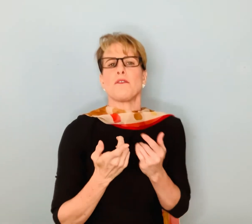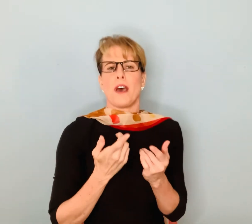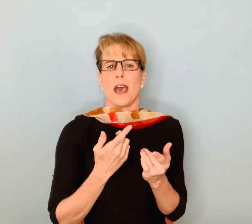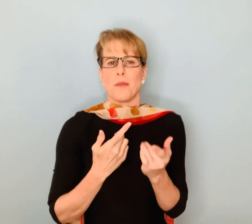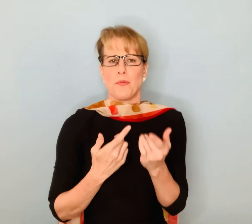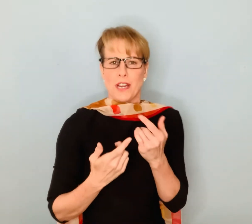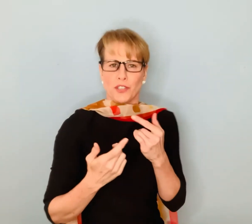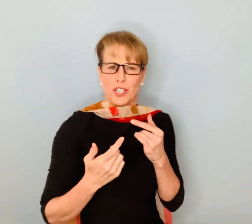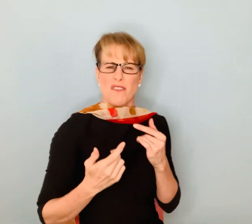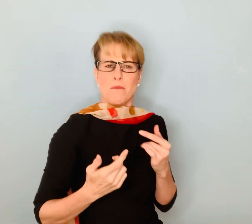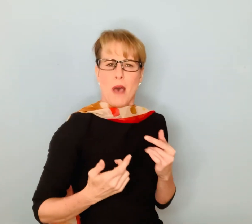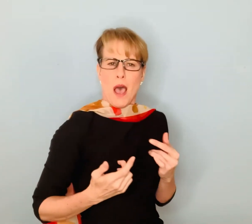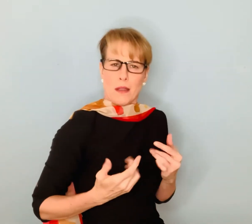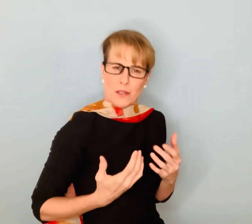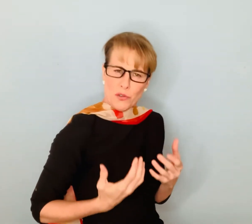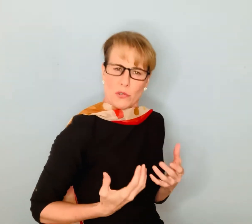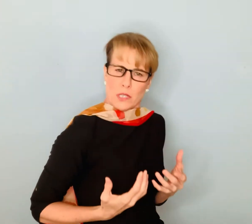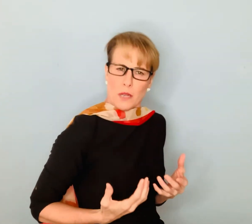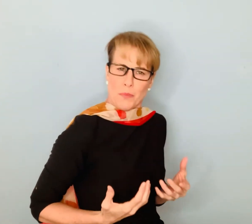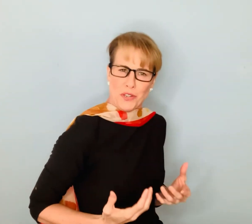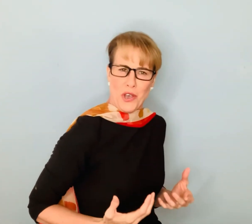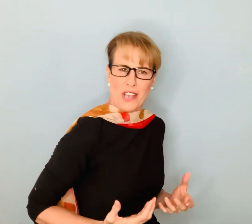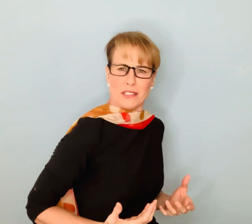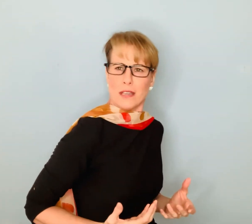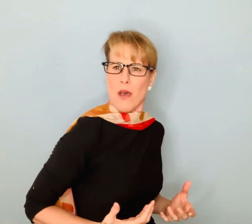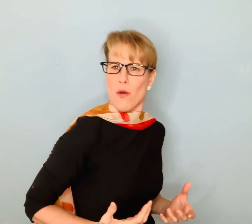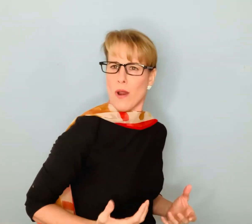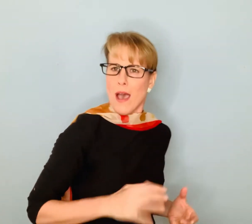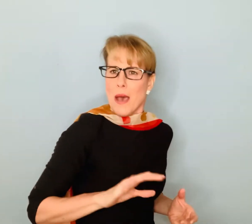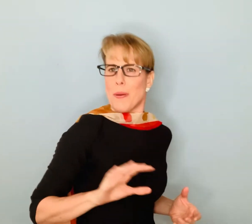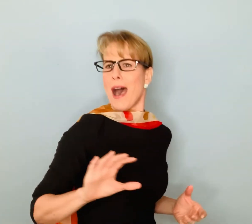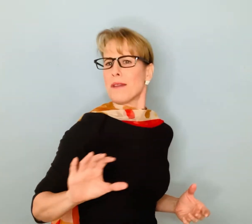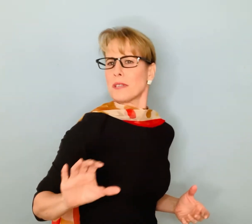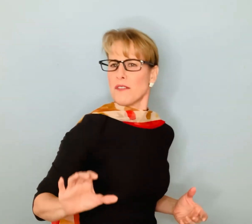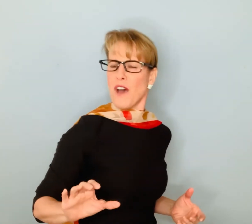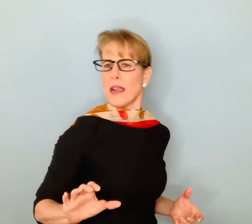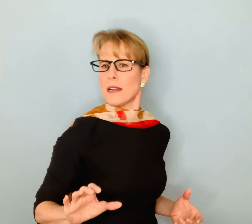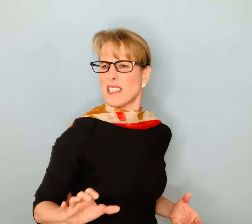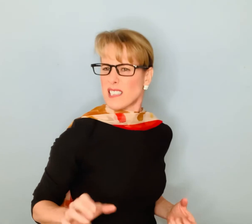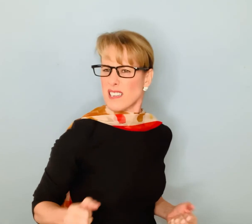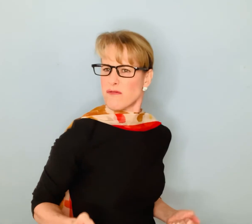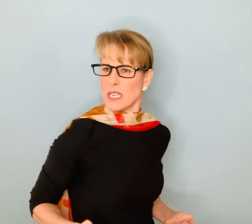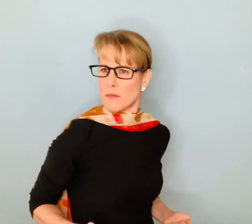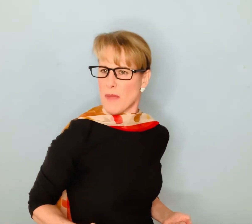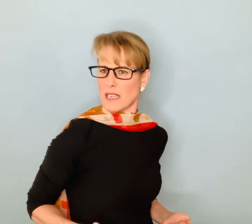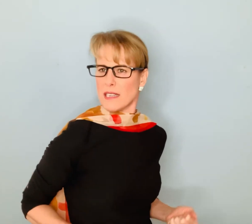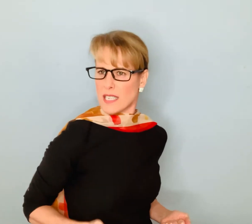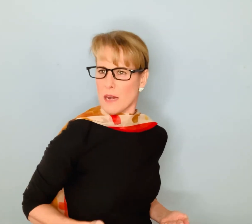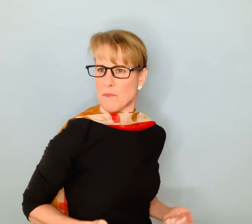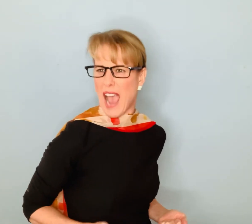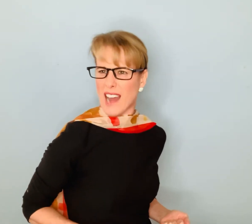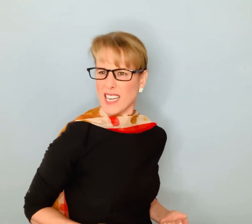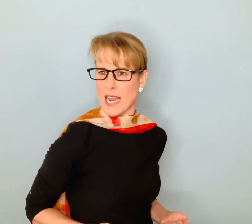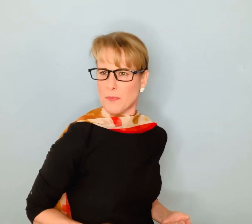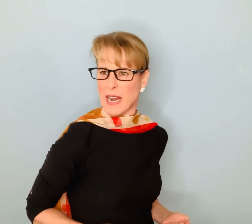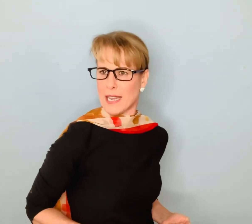vibration of molecule deep in your soul, pounding violently, rhythmically, decaracismically,